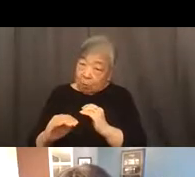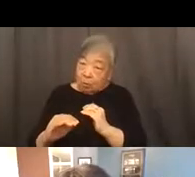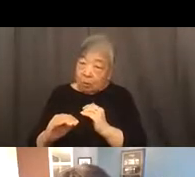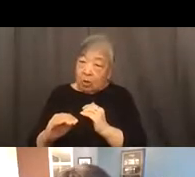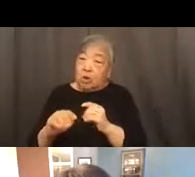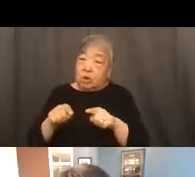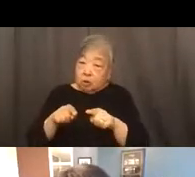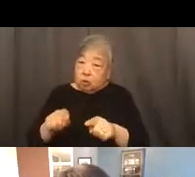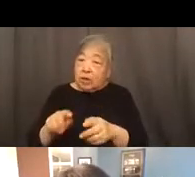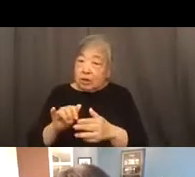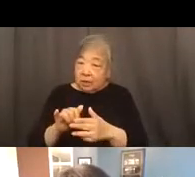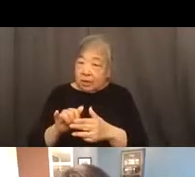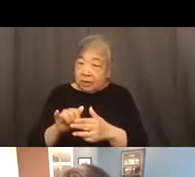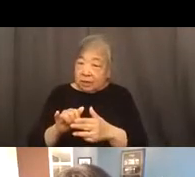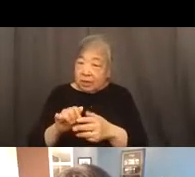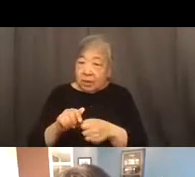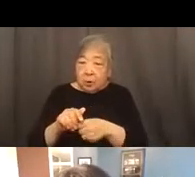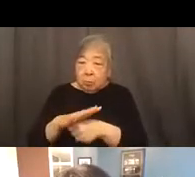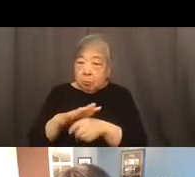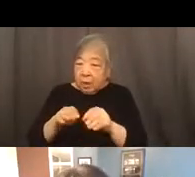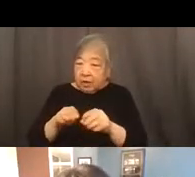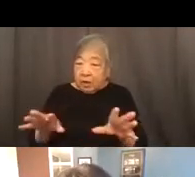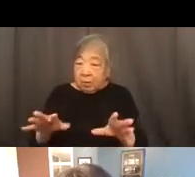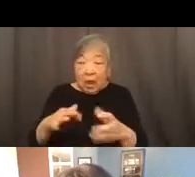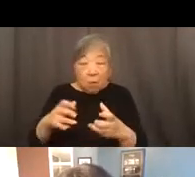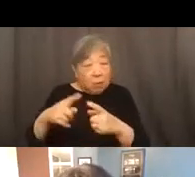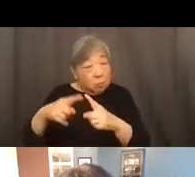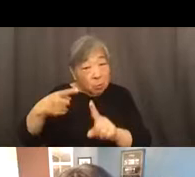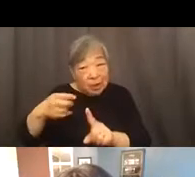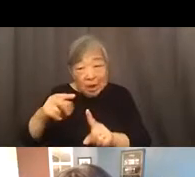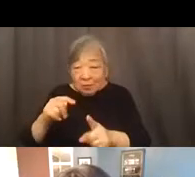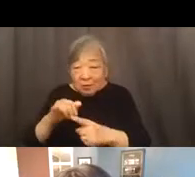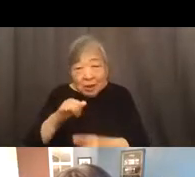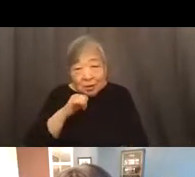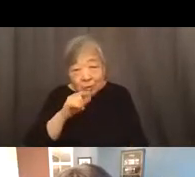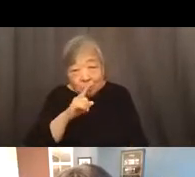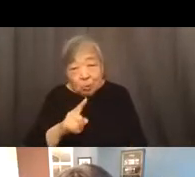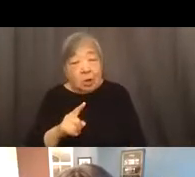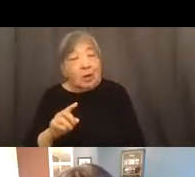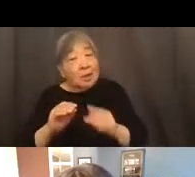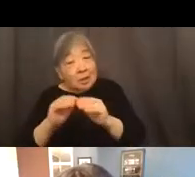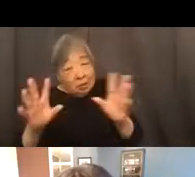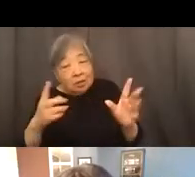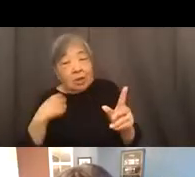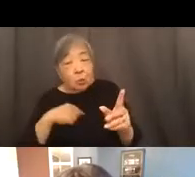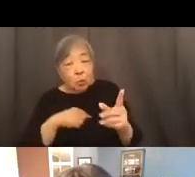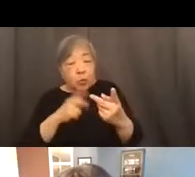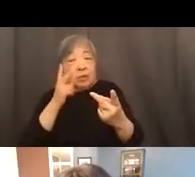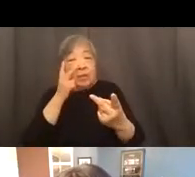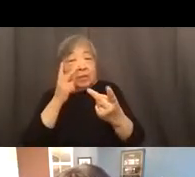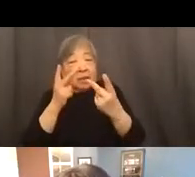pandemic. And I just wanted to point out that that's not necessarily the case. We are clearly seeing that